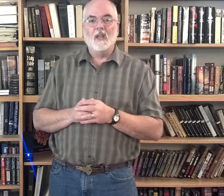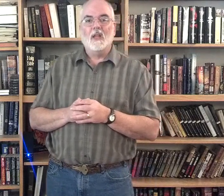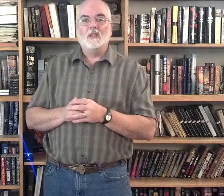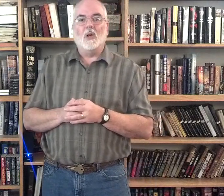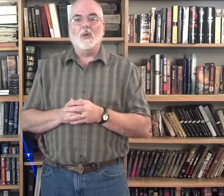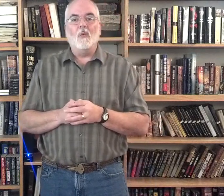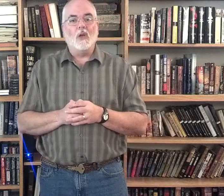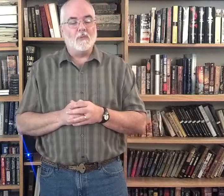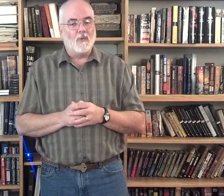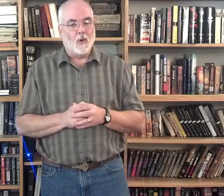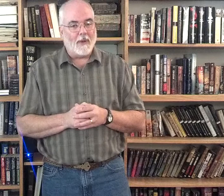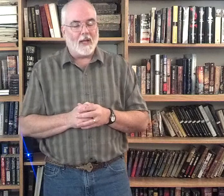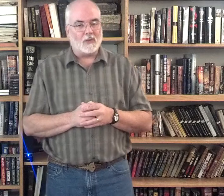So, it was before Passover.